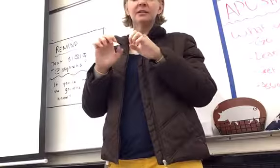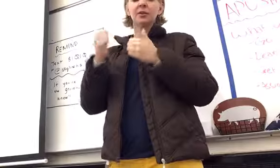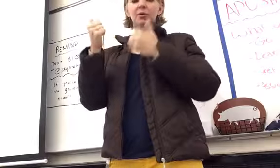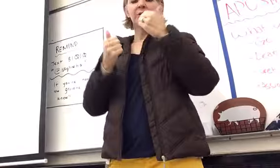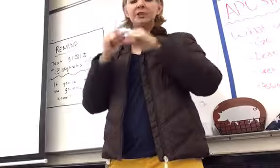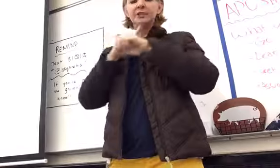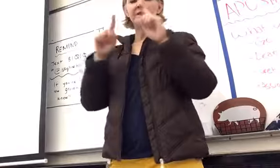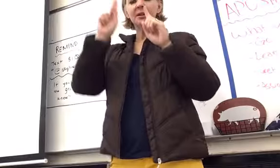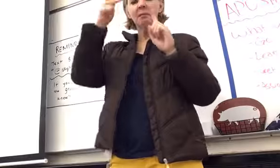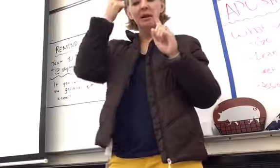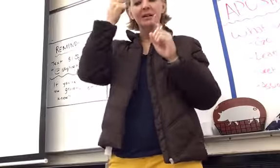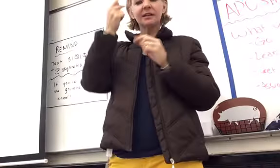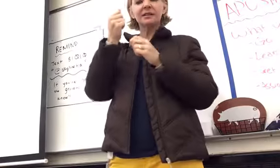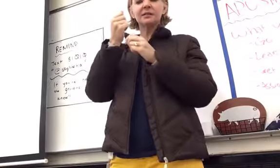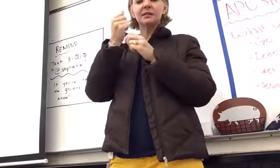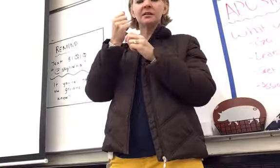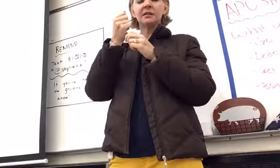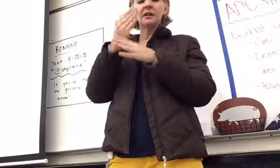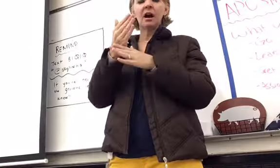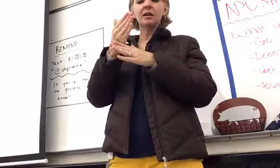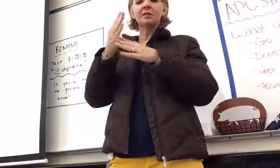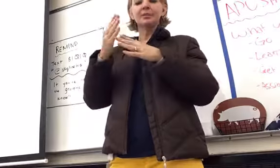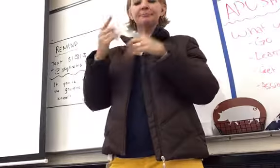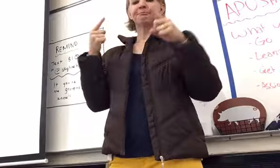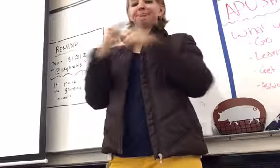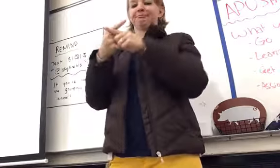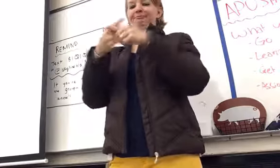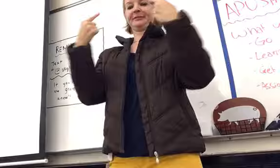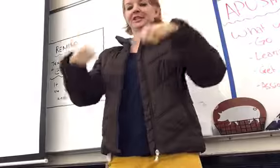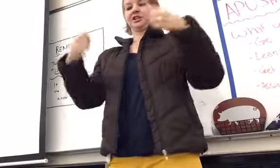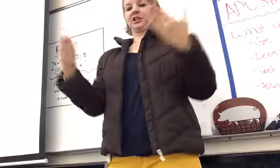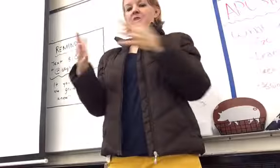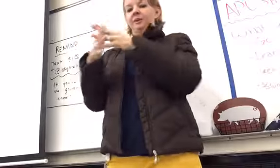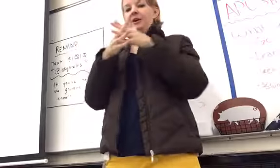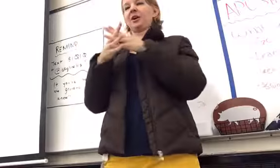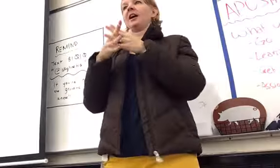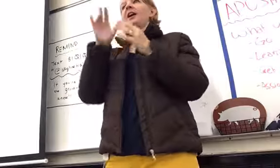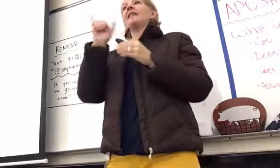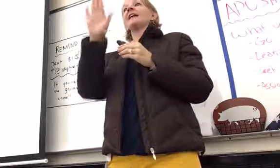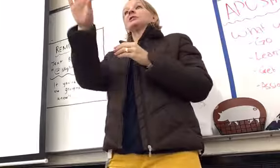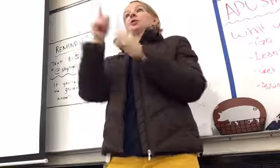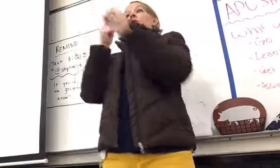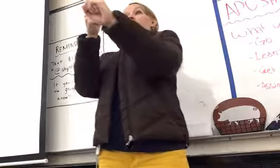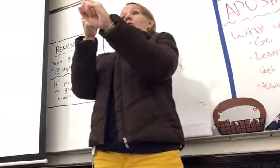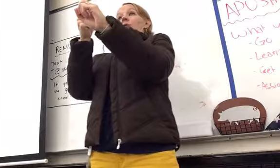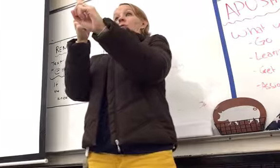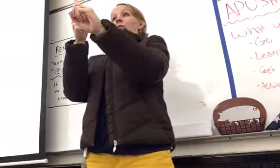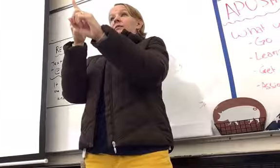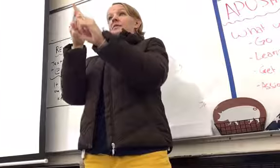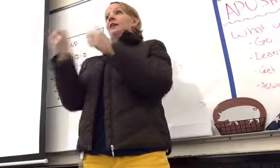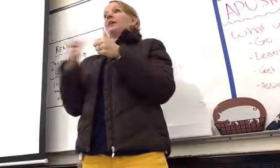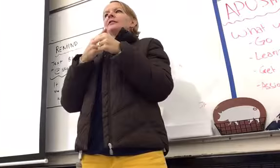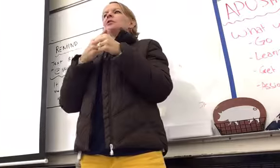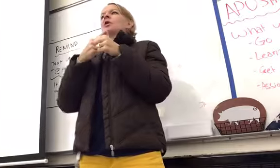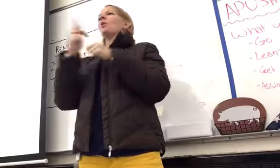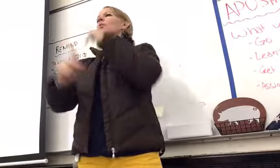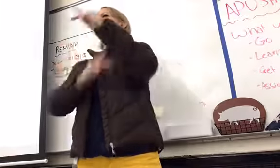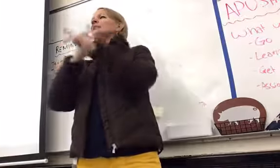cause contention in America. That is your goal that you are going to do. Now, first off, what type of essay is this?